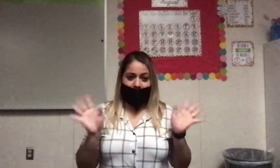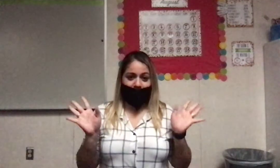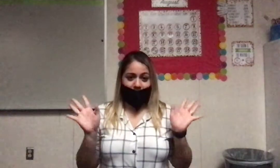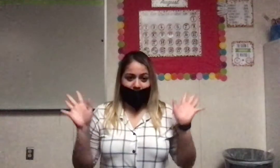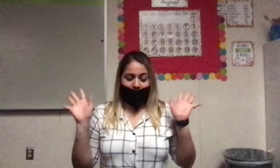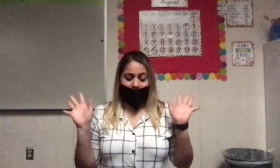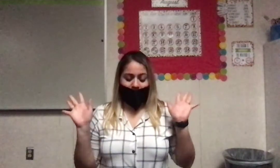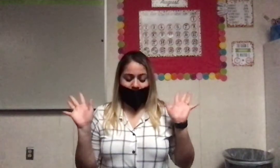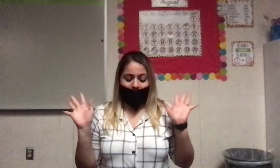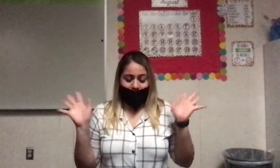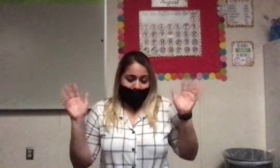excited.